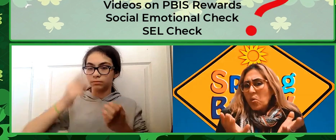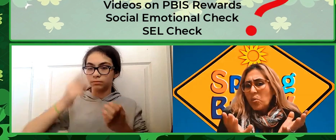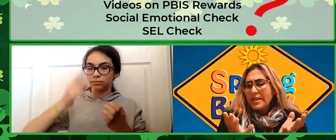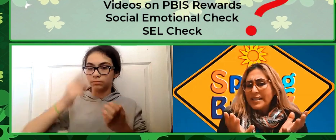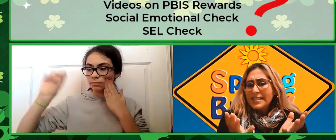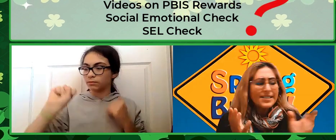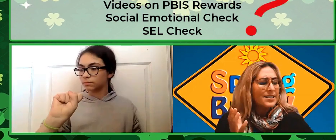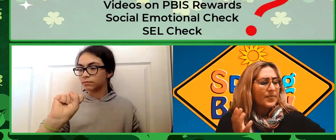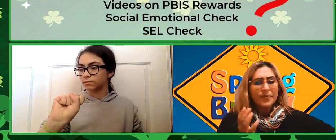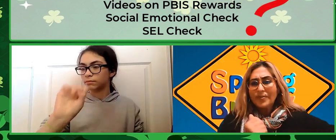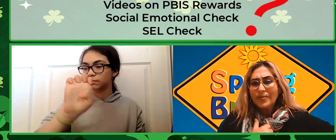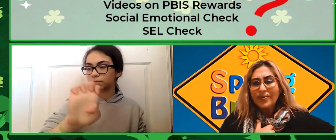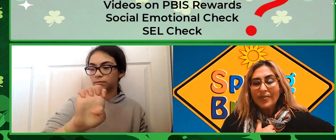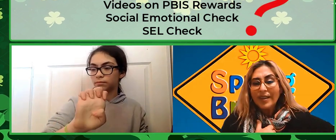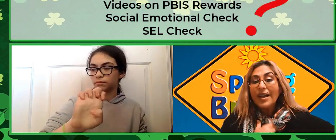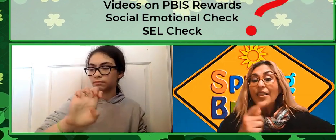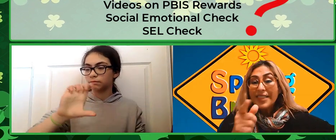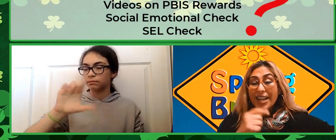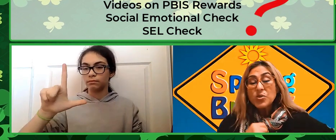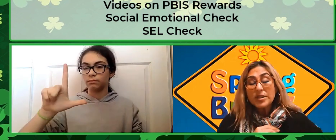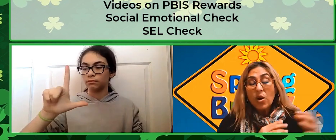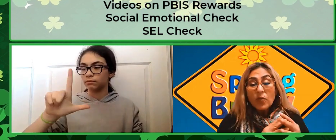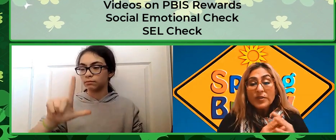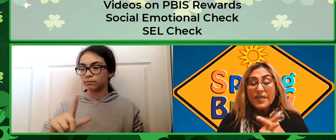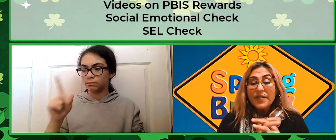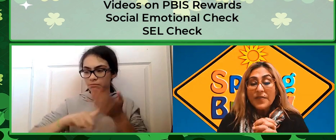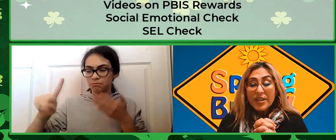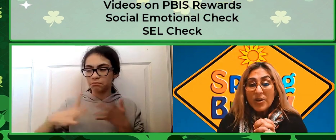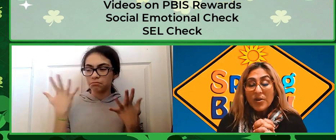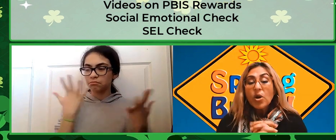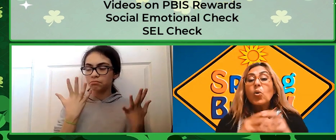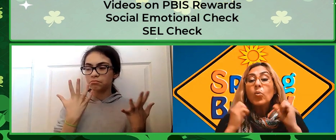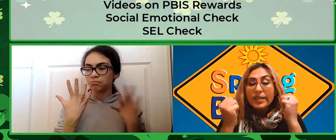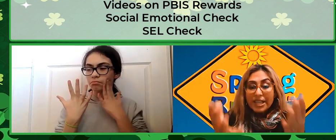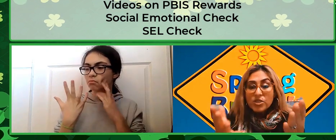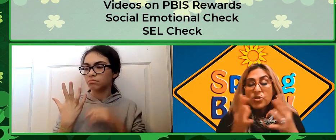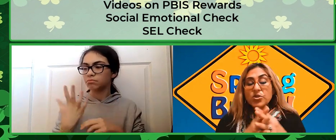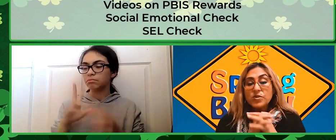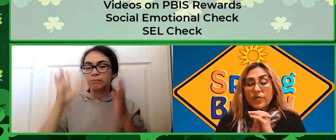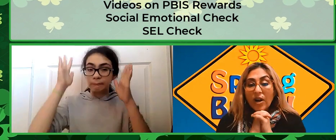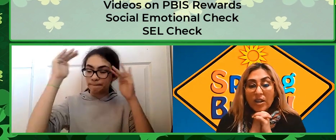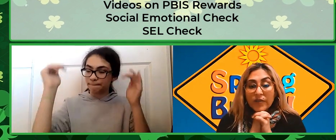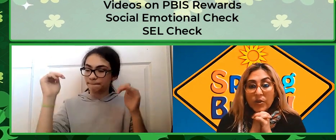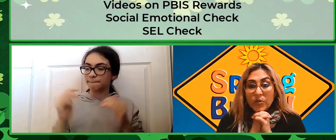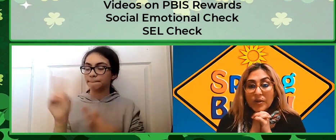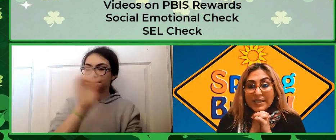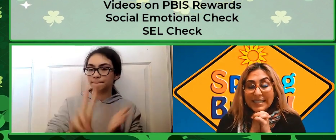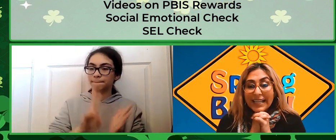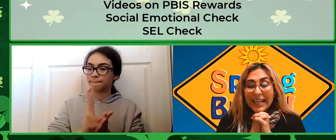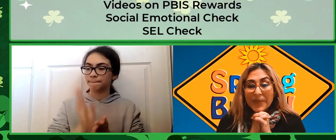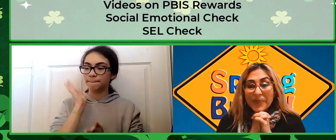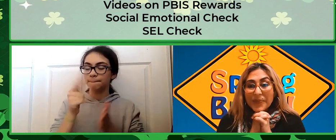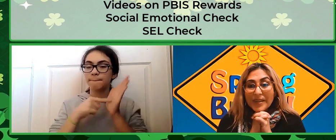What is it? That's what hopefully the video will introduce for all of you